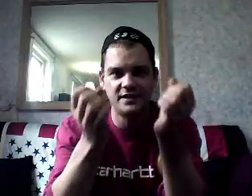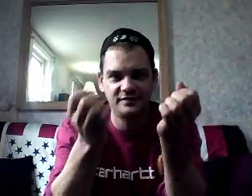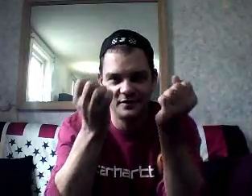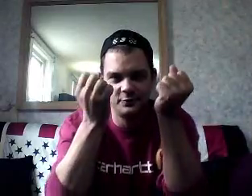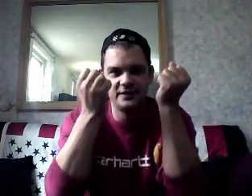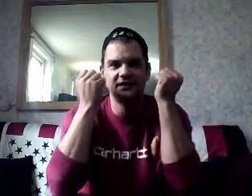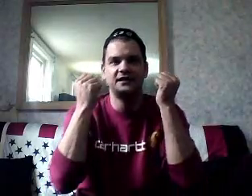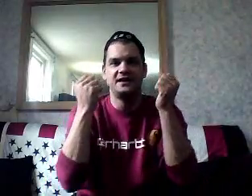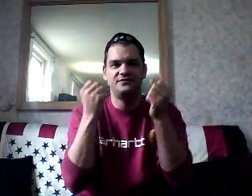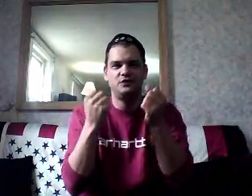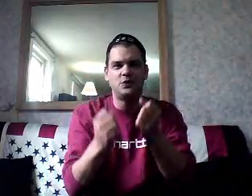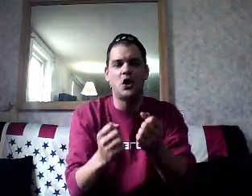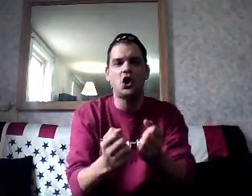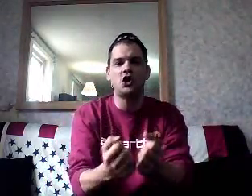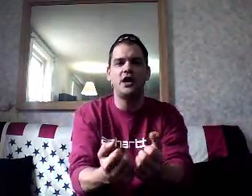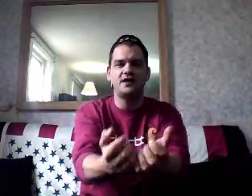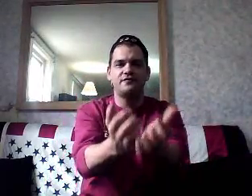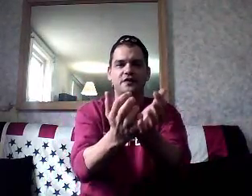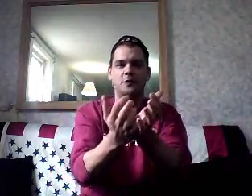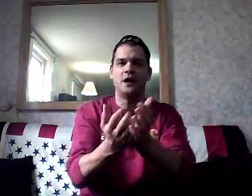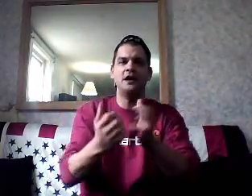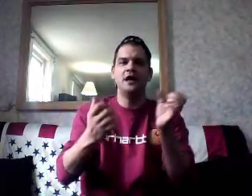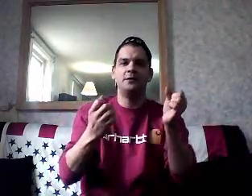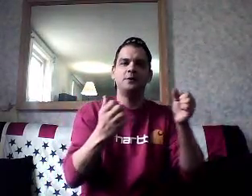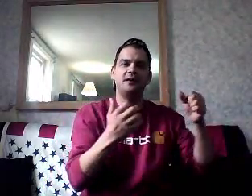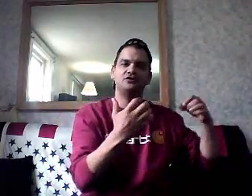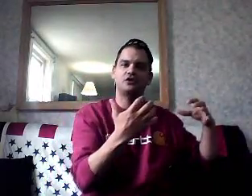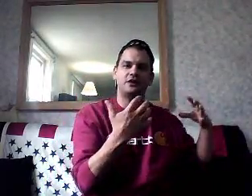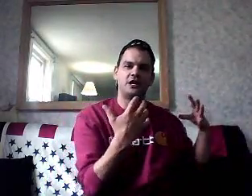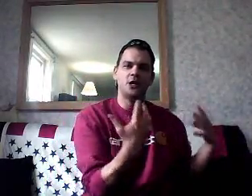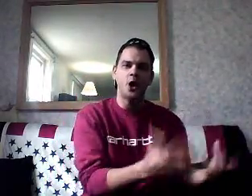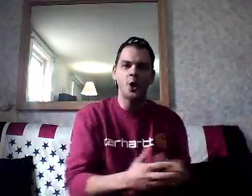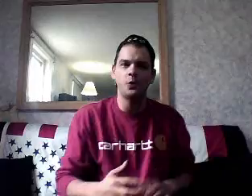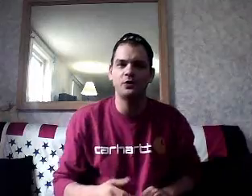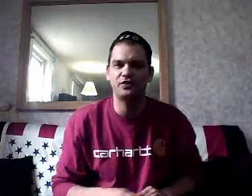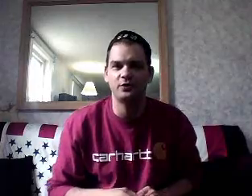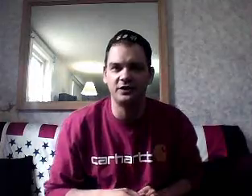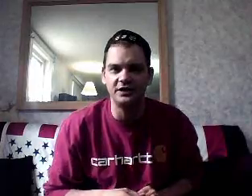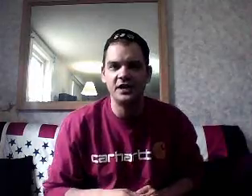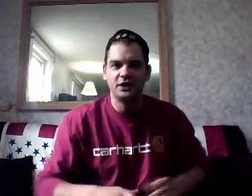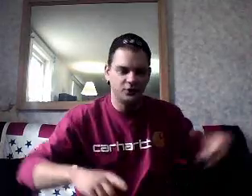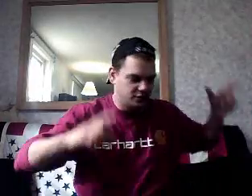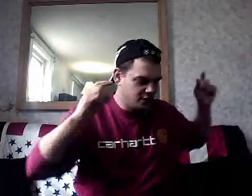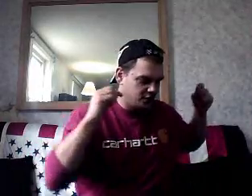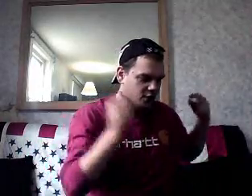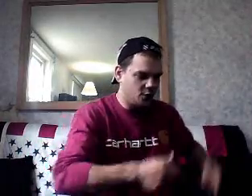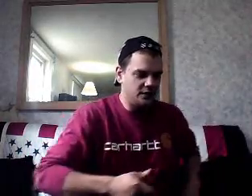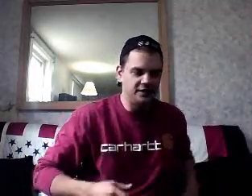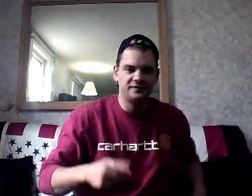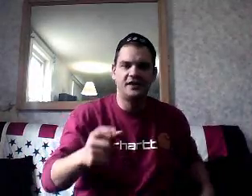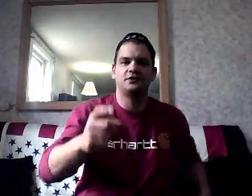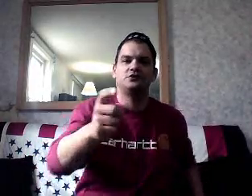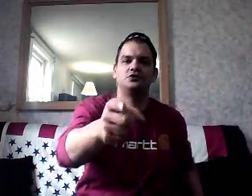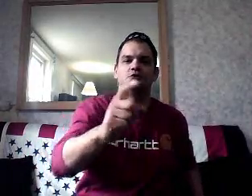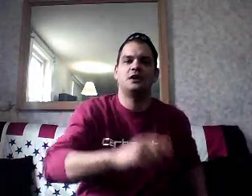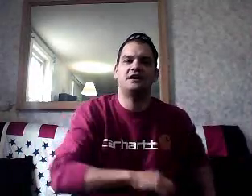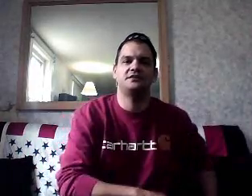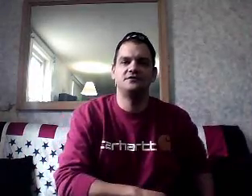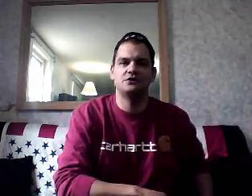rights that we gave to everyone, and we made sure that no authority could go in and tell you how to live